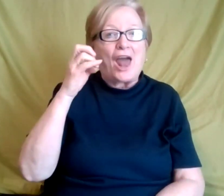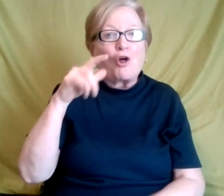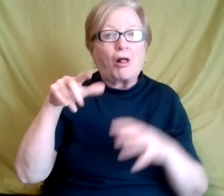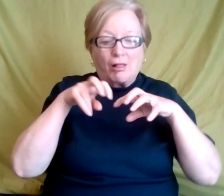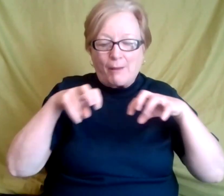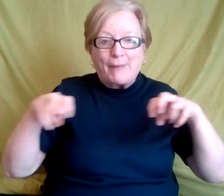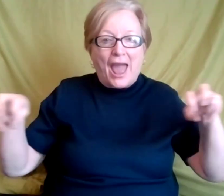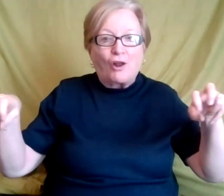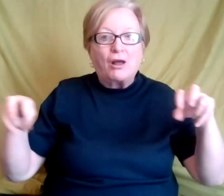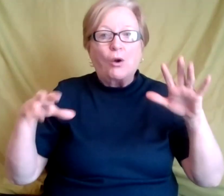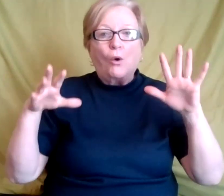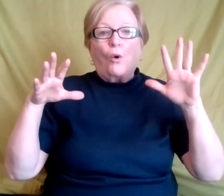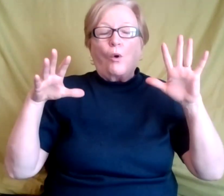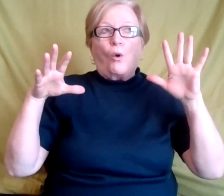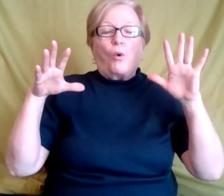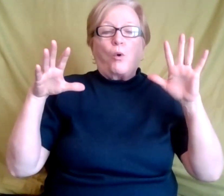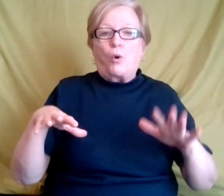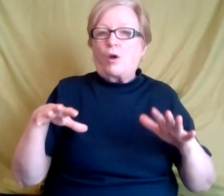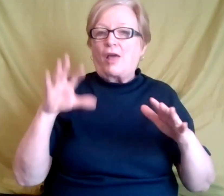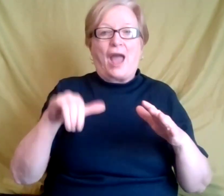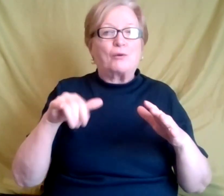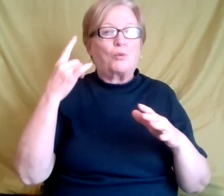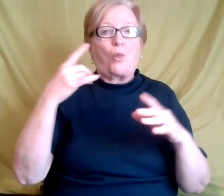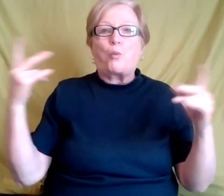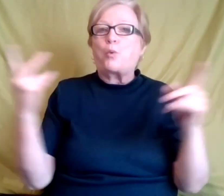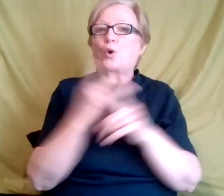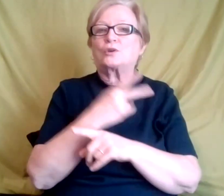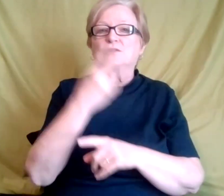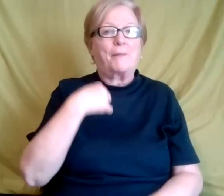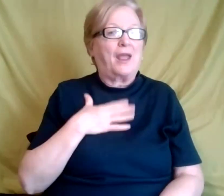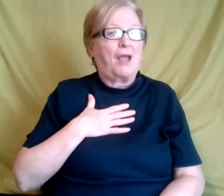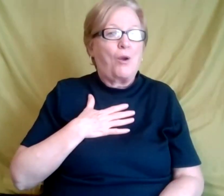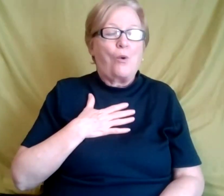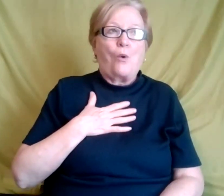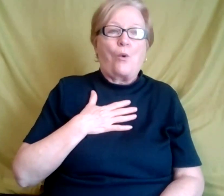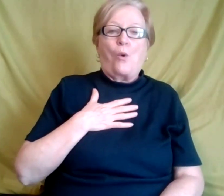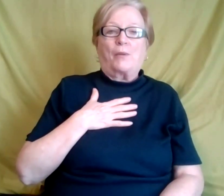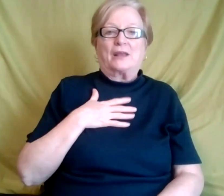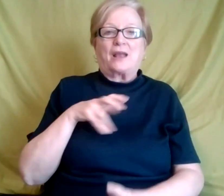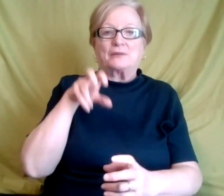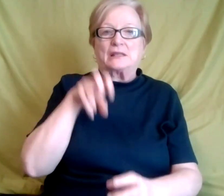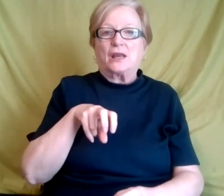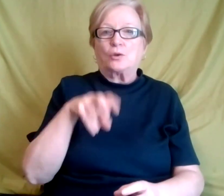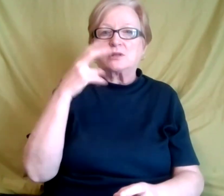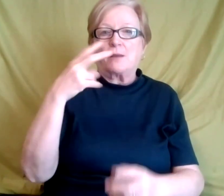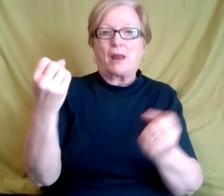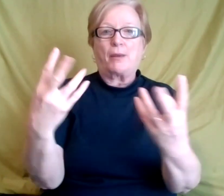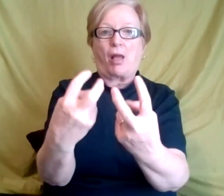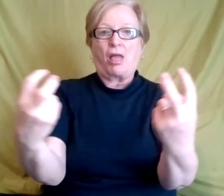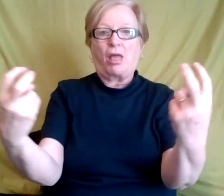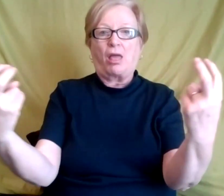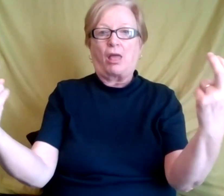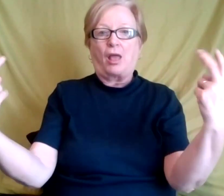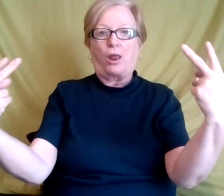say, that's probably one of the worst things for us is a panel interview because you're sitting there and you're looking at all of these faces.